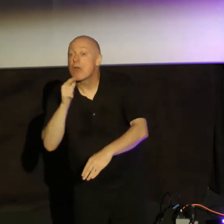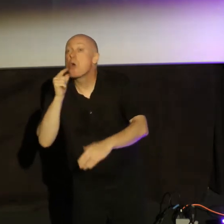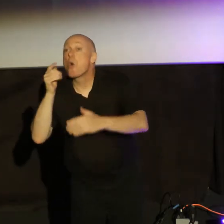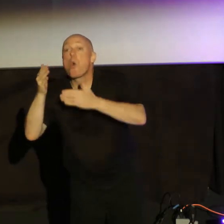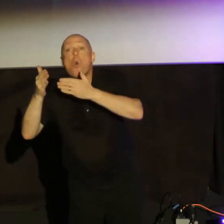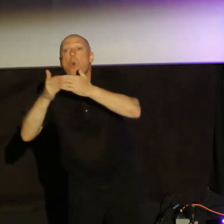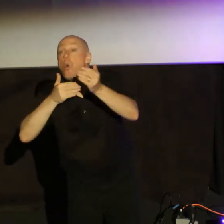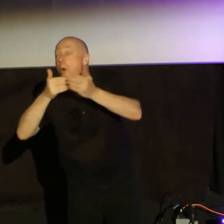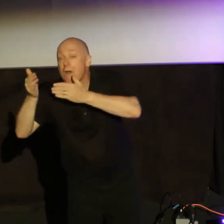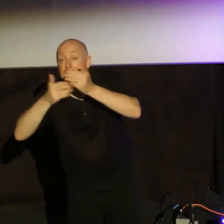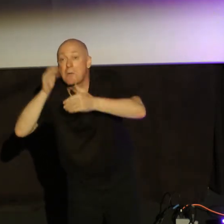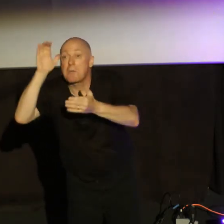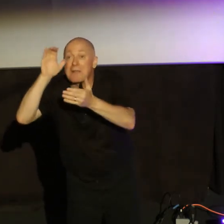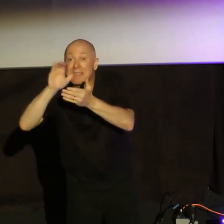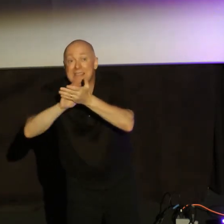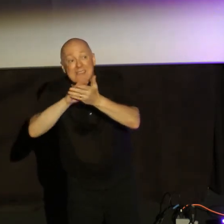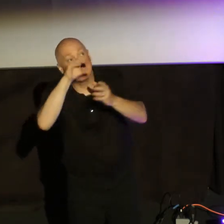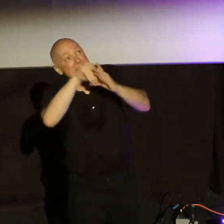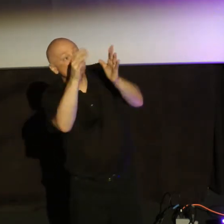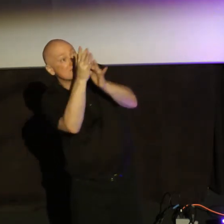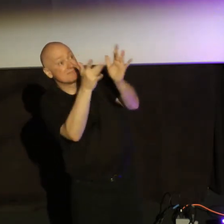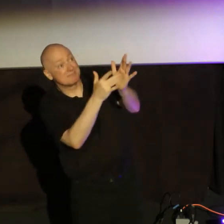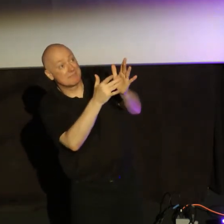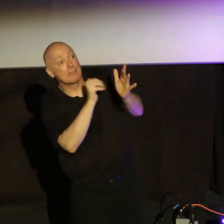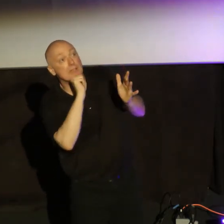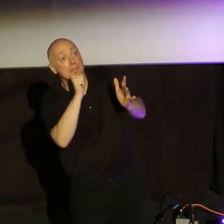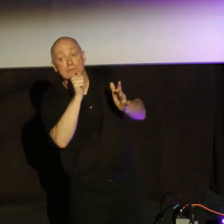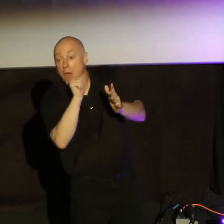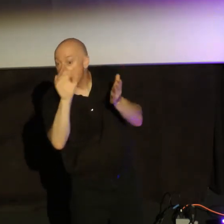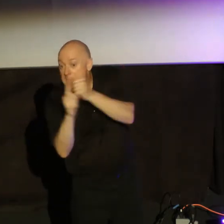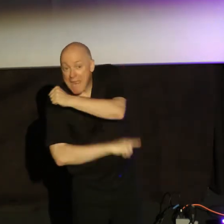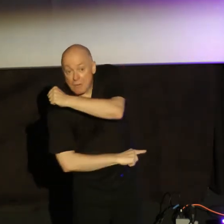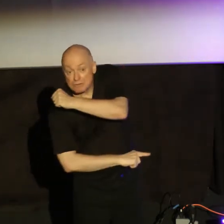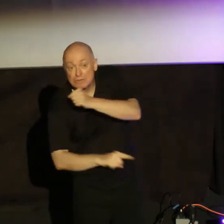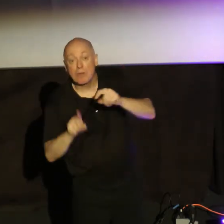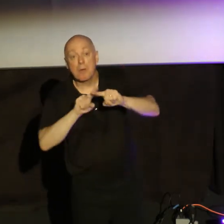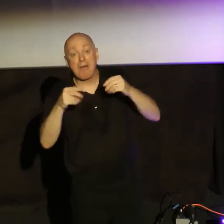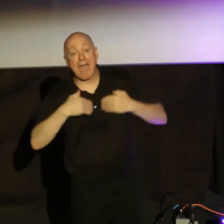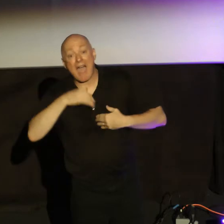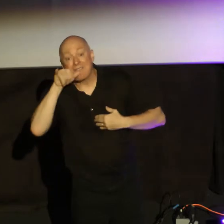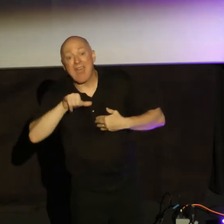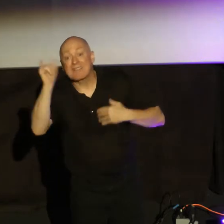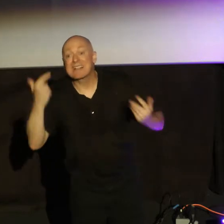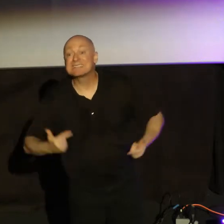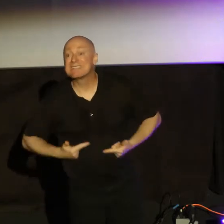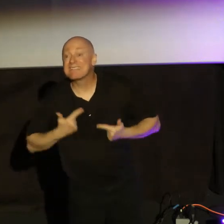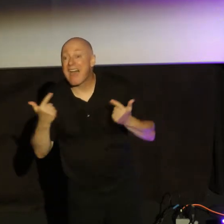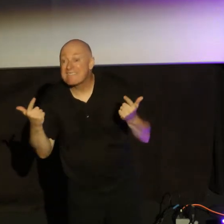whosoever believed in him should not perish but have everlasting life.